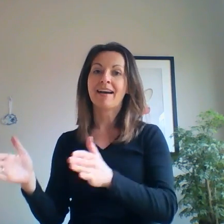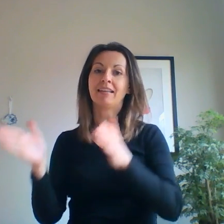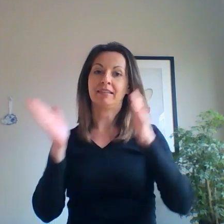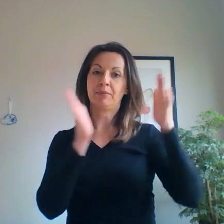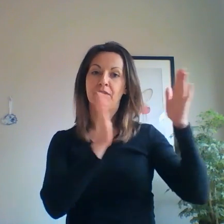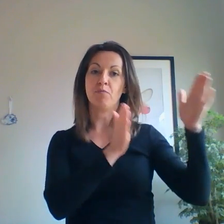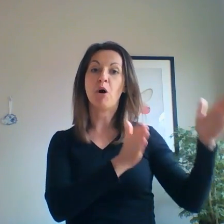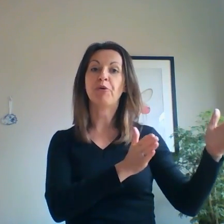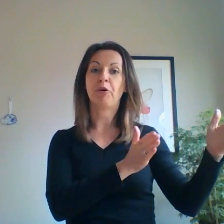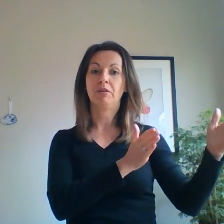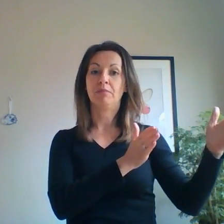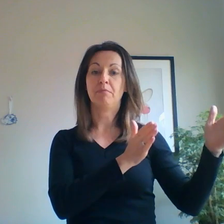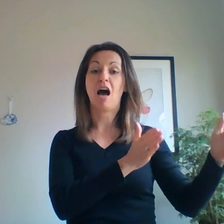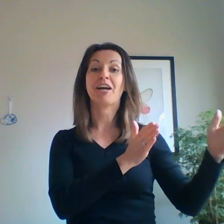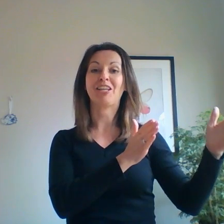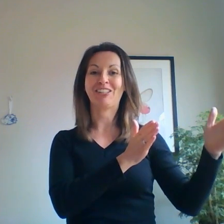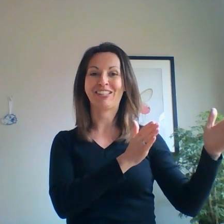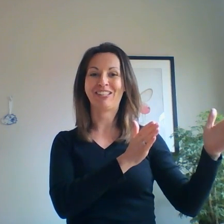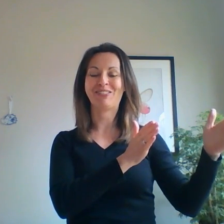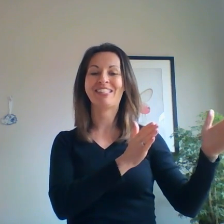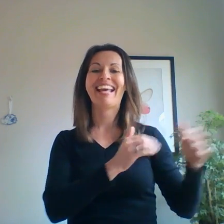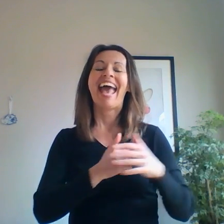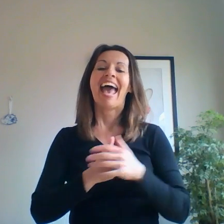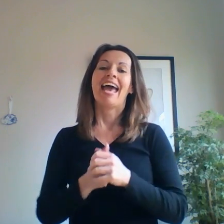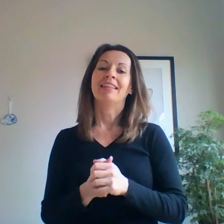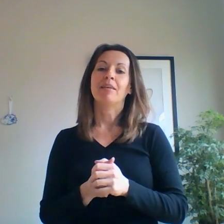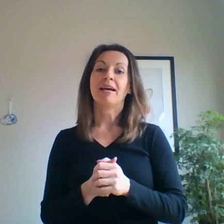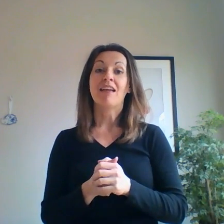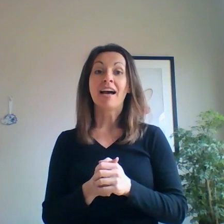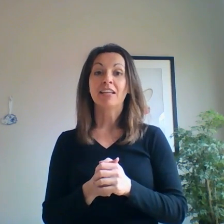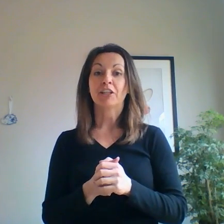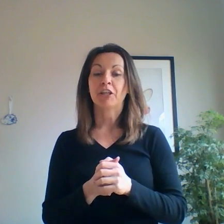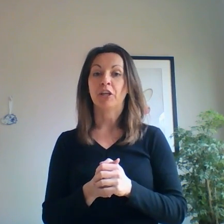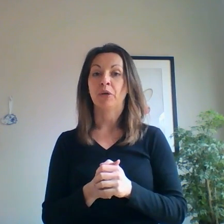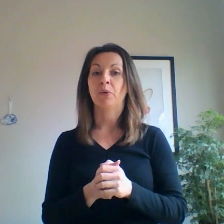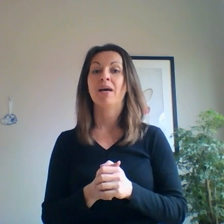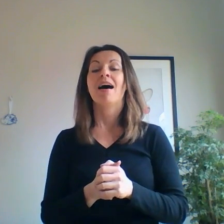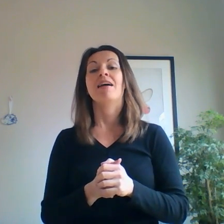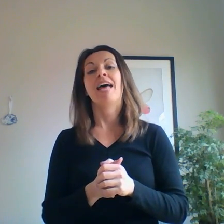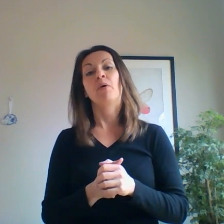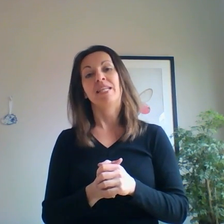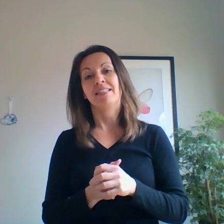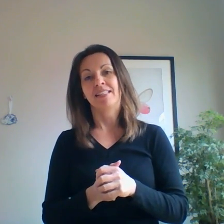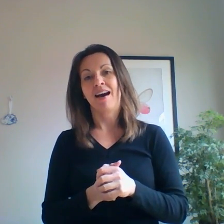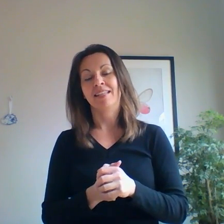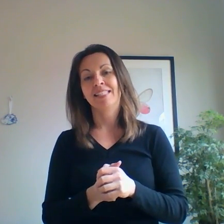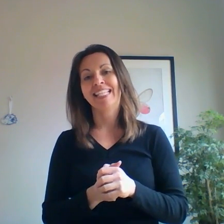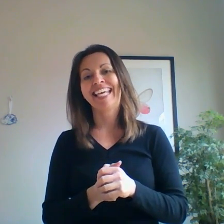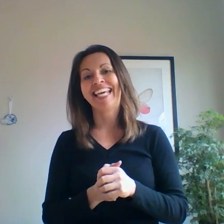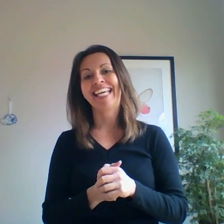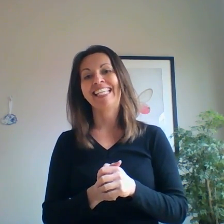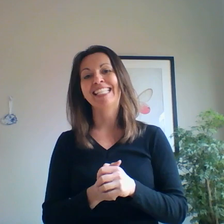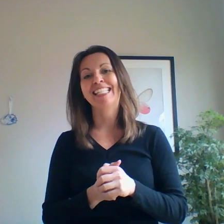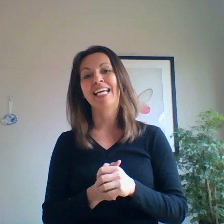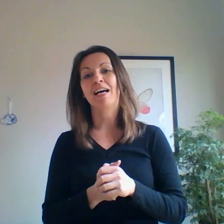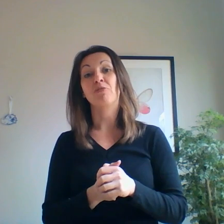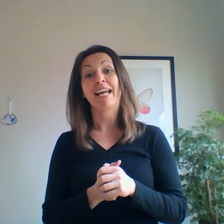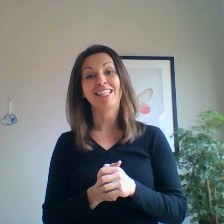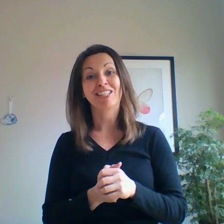binocular cues and the binocular cue that we discussed is retinal